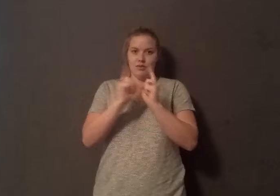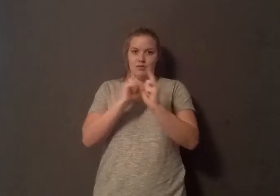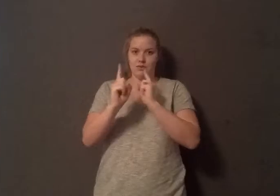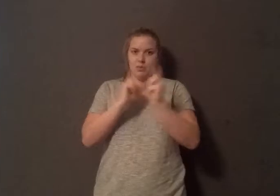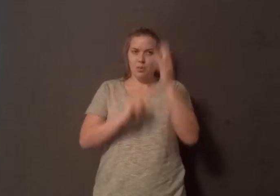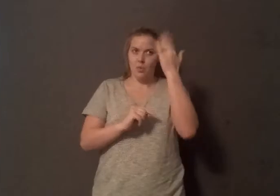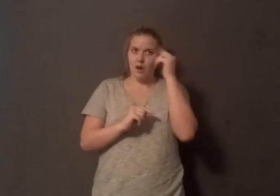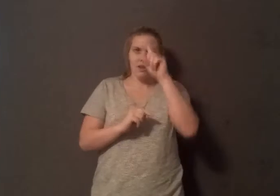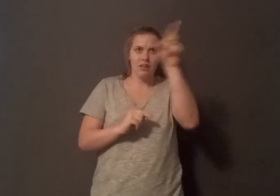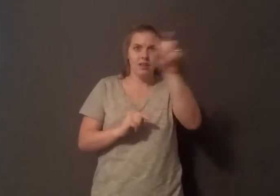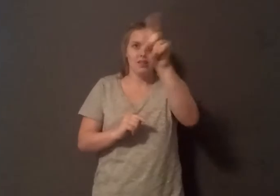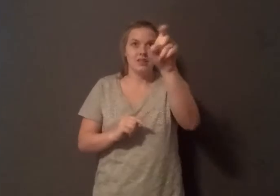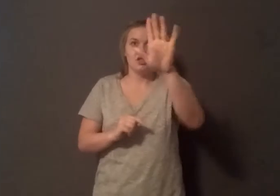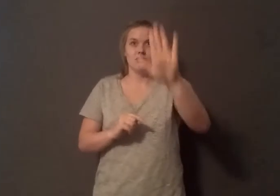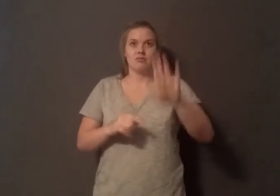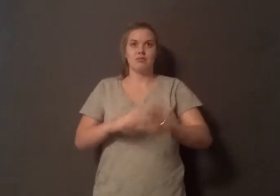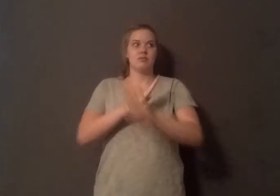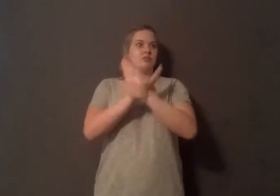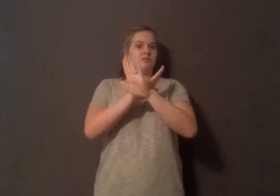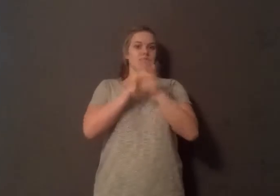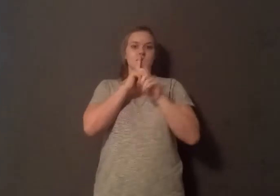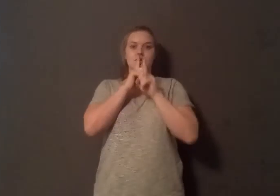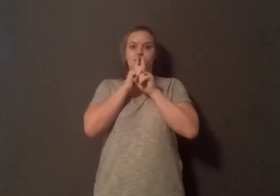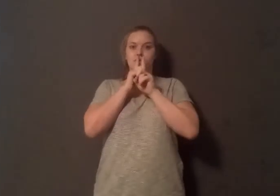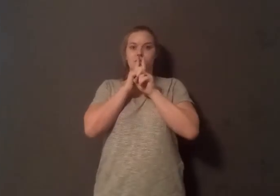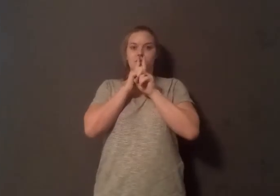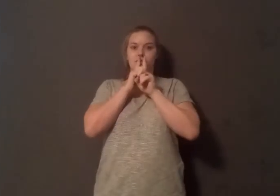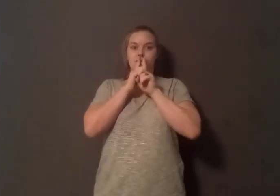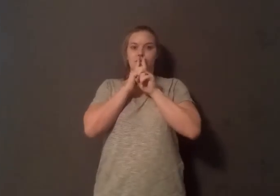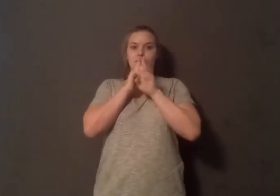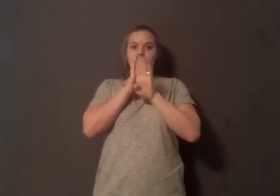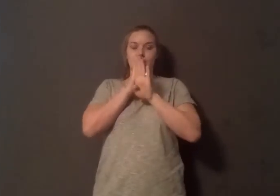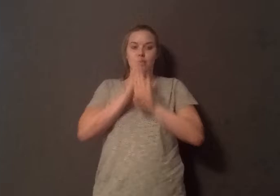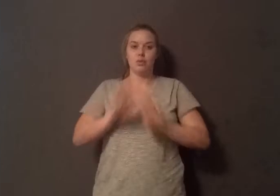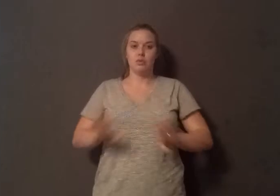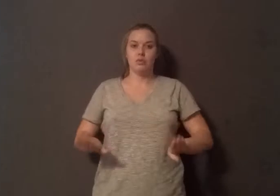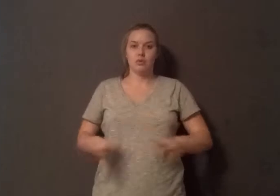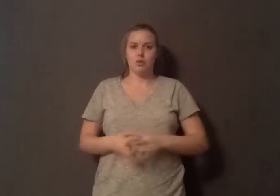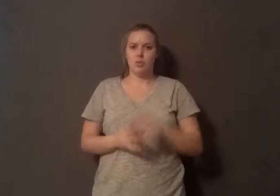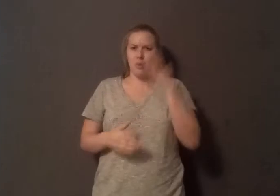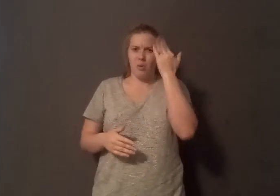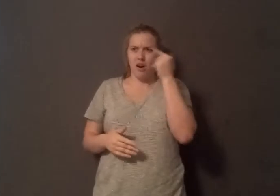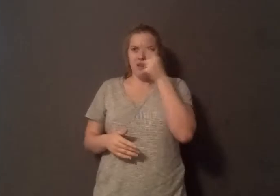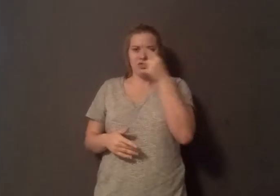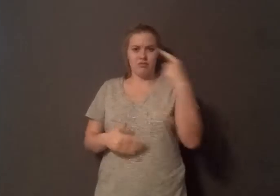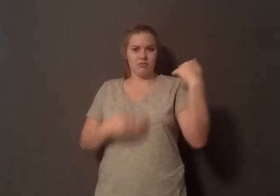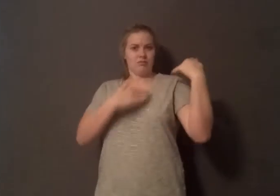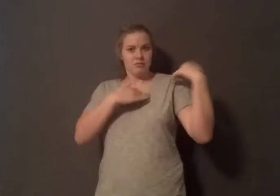altogether. Why would an American Cancer Society rep not want to talk about this? I was, however, able to connect with